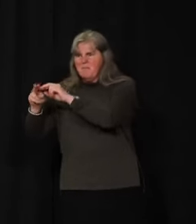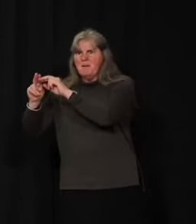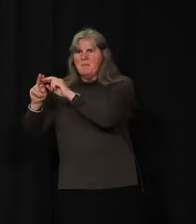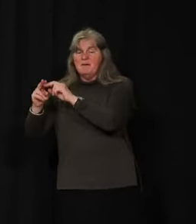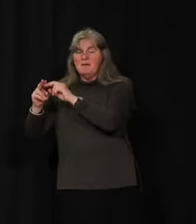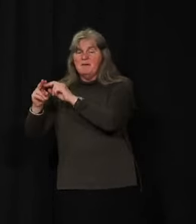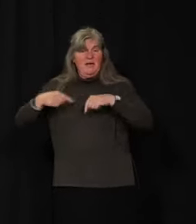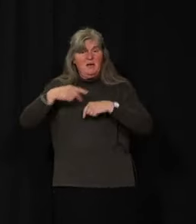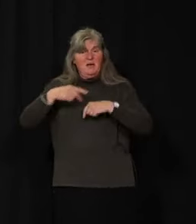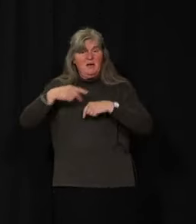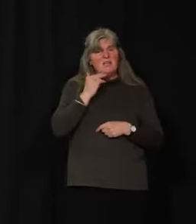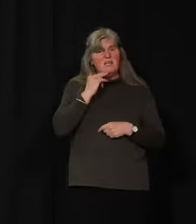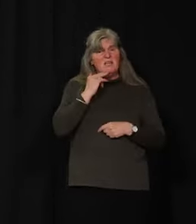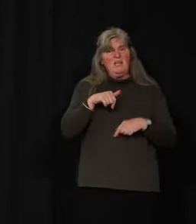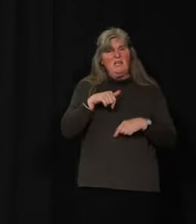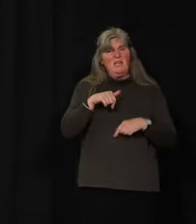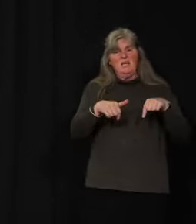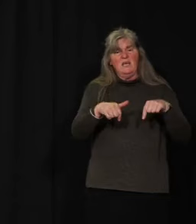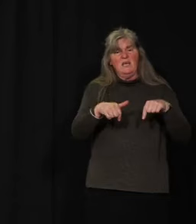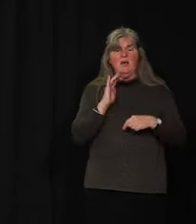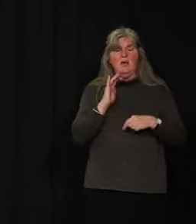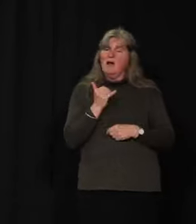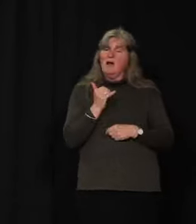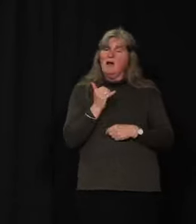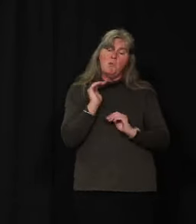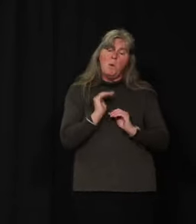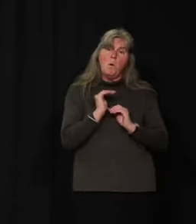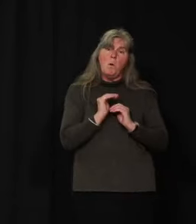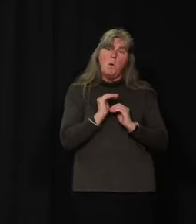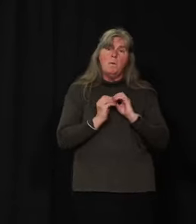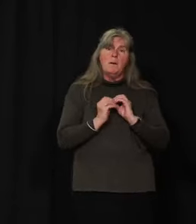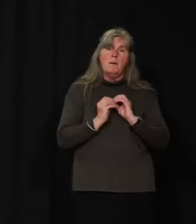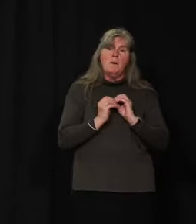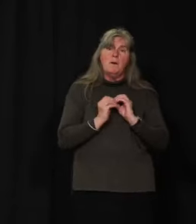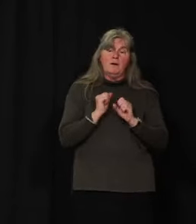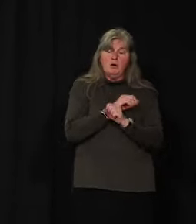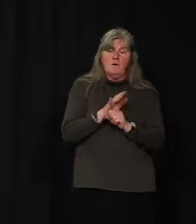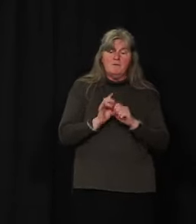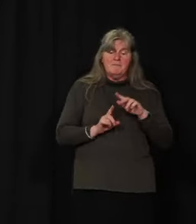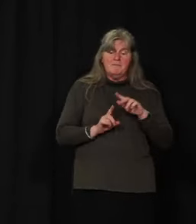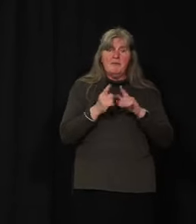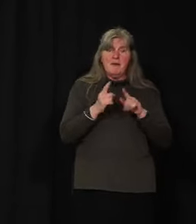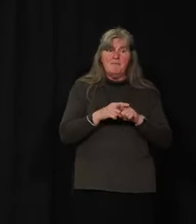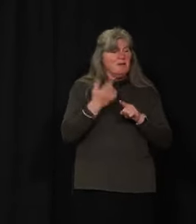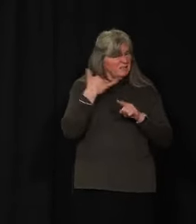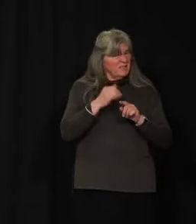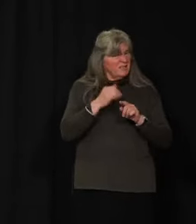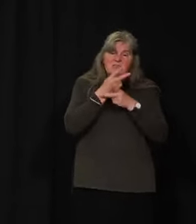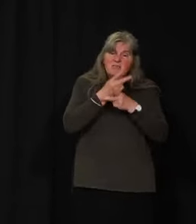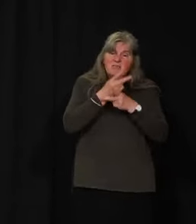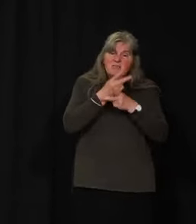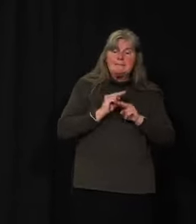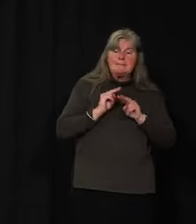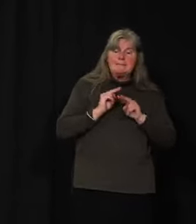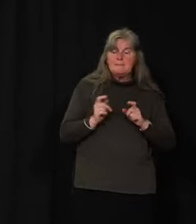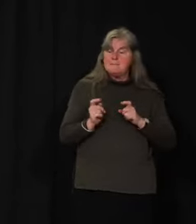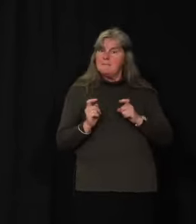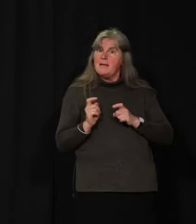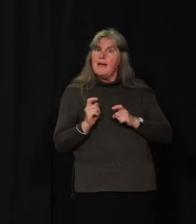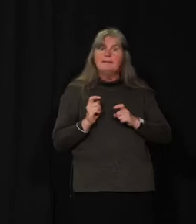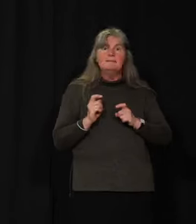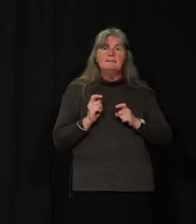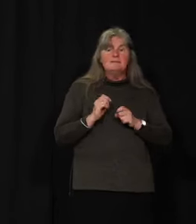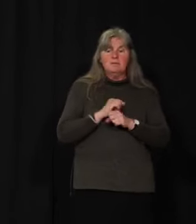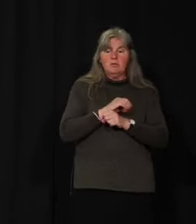fortunate here in the Yukon, because our cases have been kept low, and we continue to take those precautions to ensure that we can manage any cases